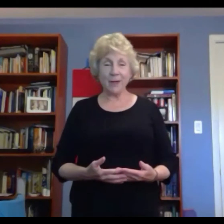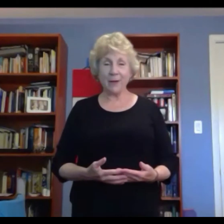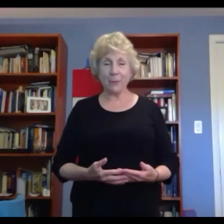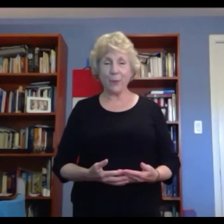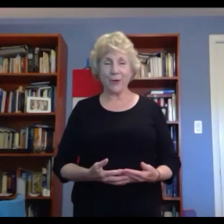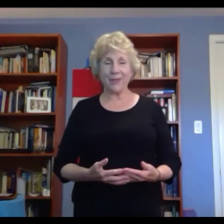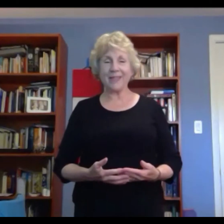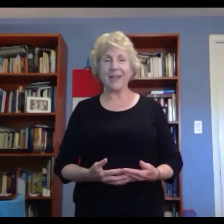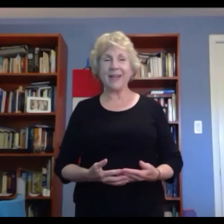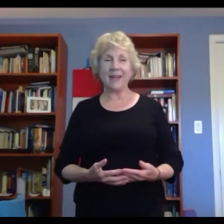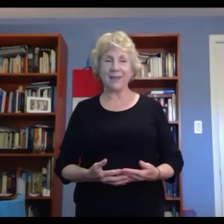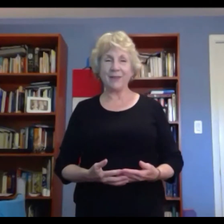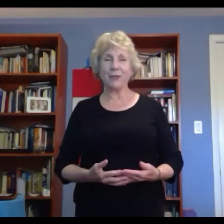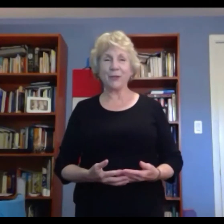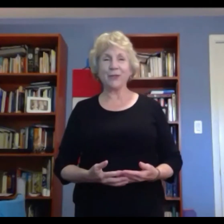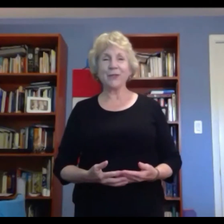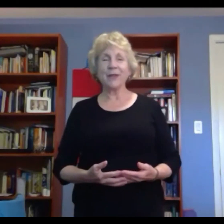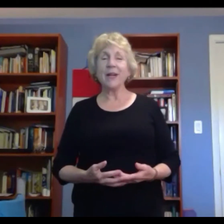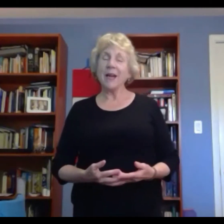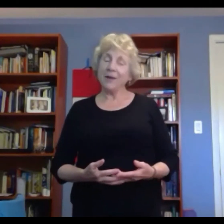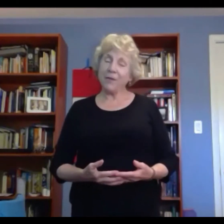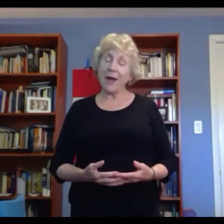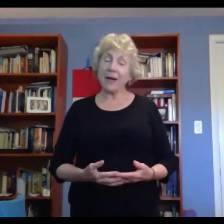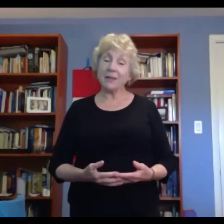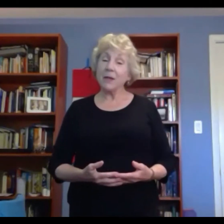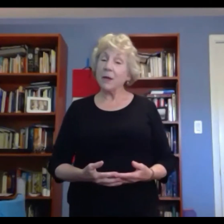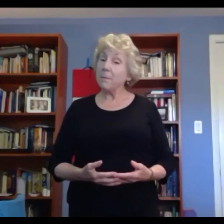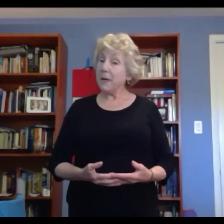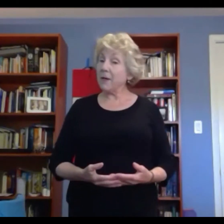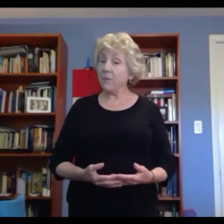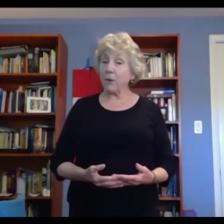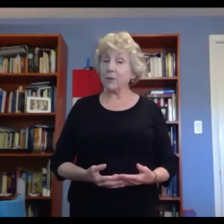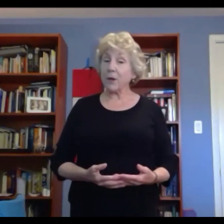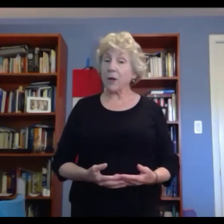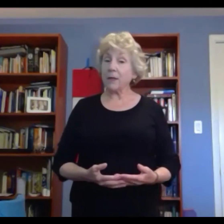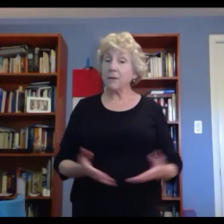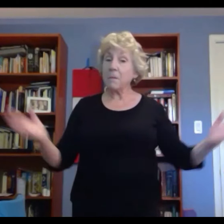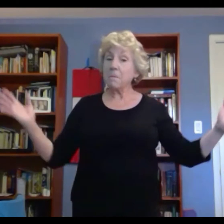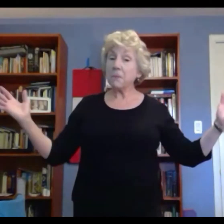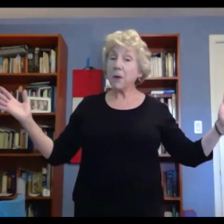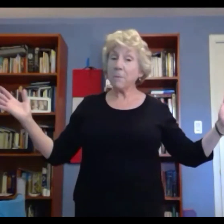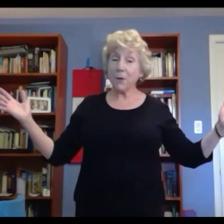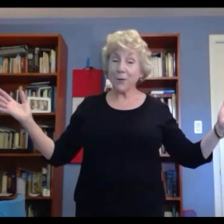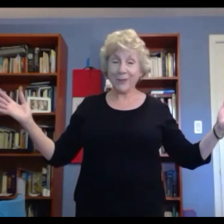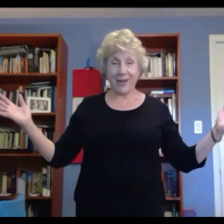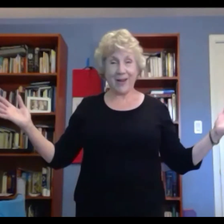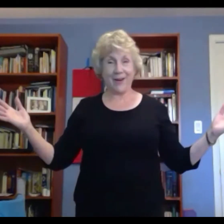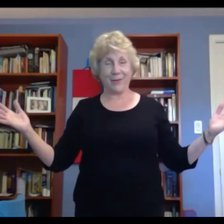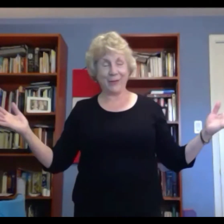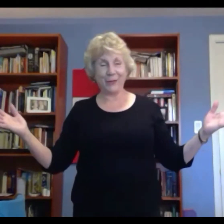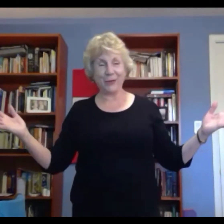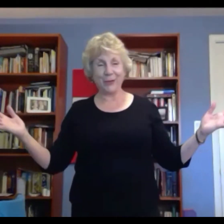important day in the church. In fact, many folks call it the birthday of the church.